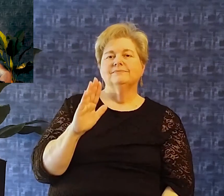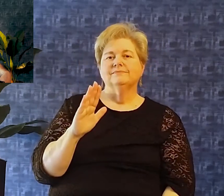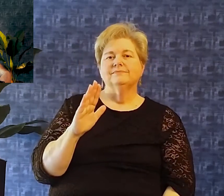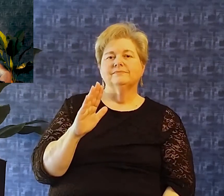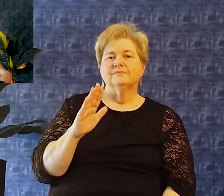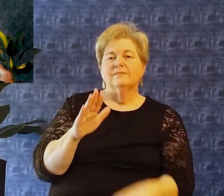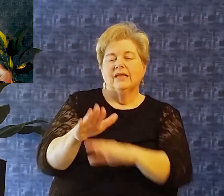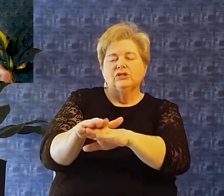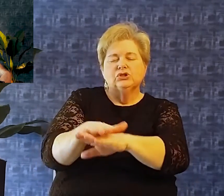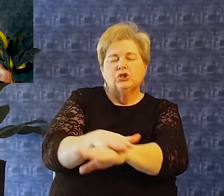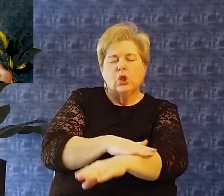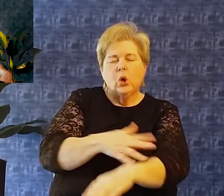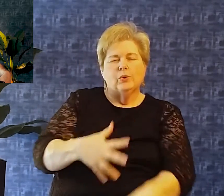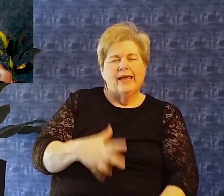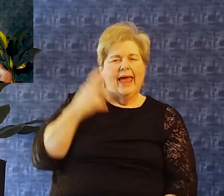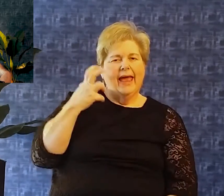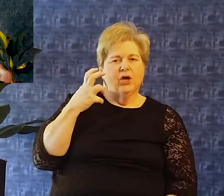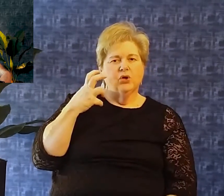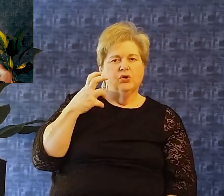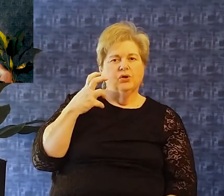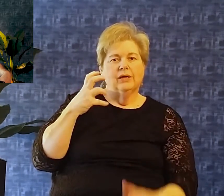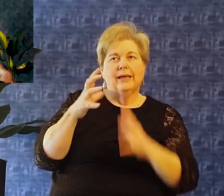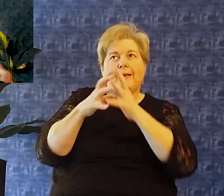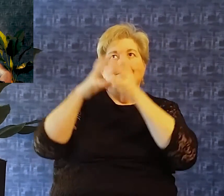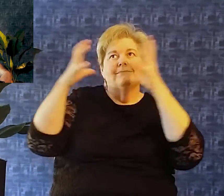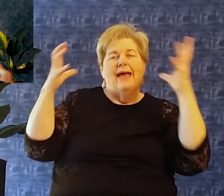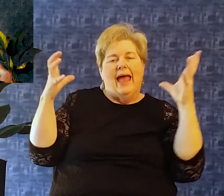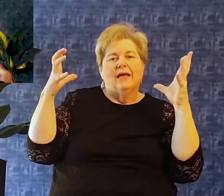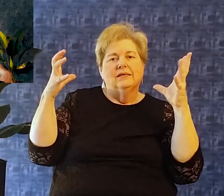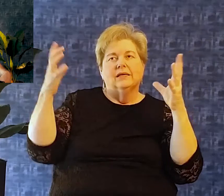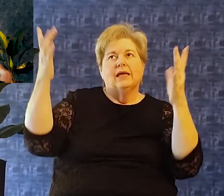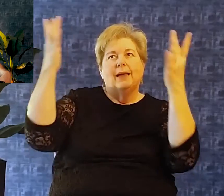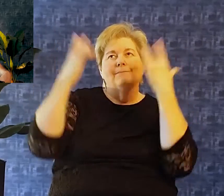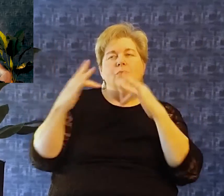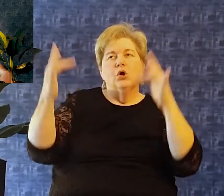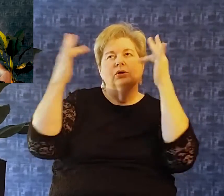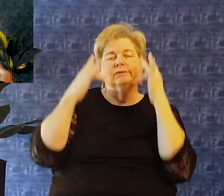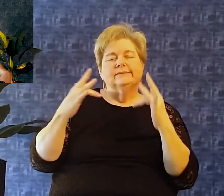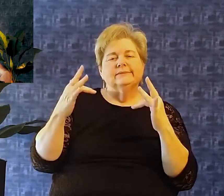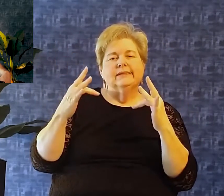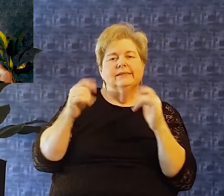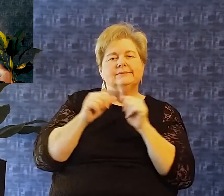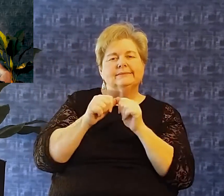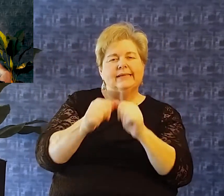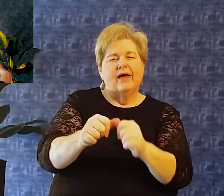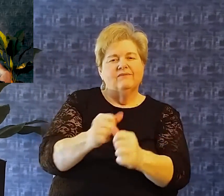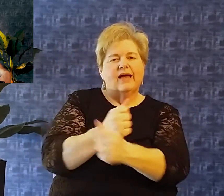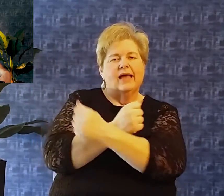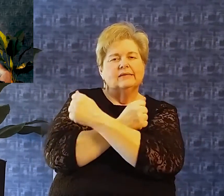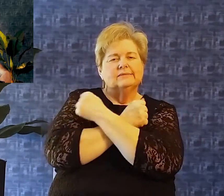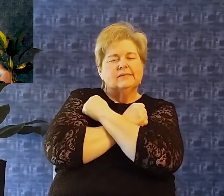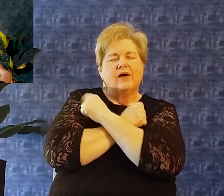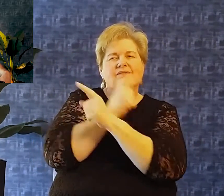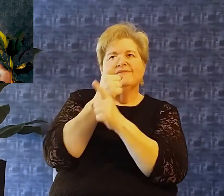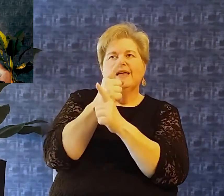god Slow to anger and abounding in steadfast love and